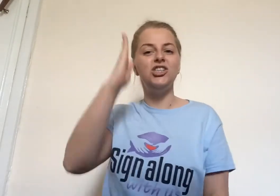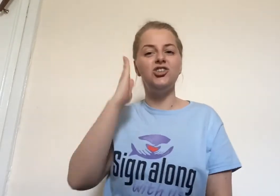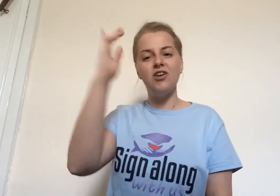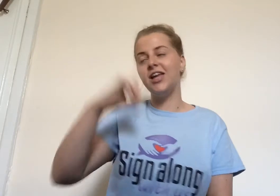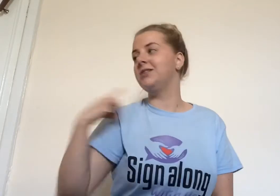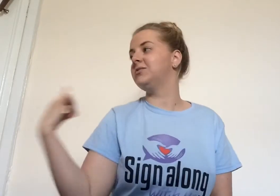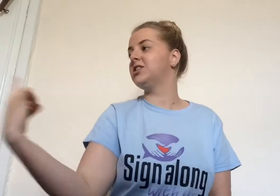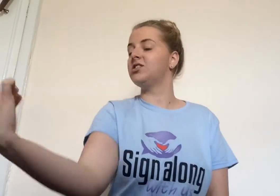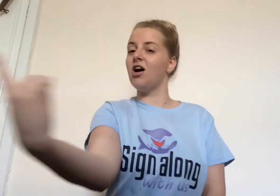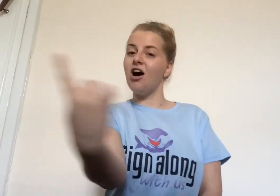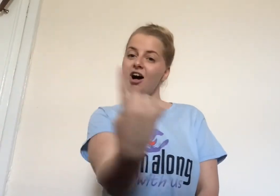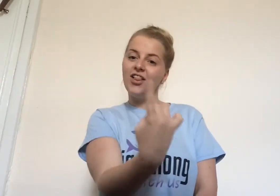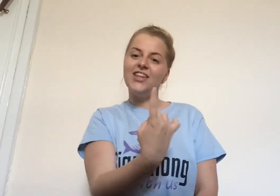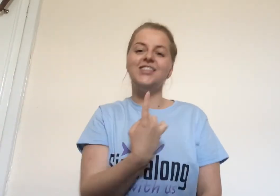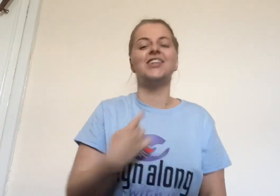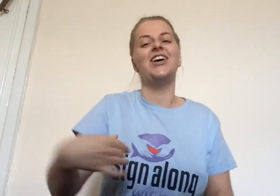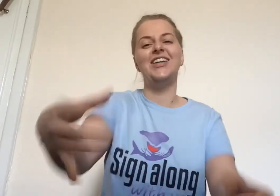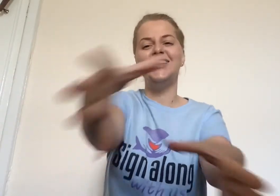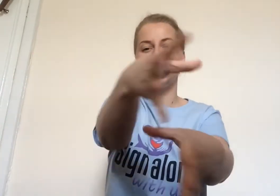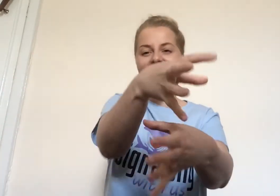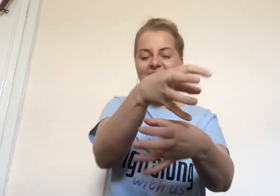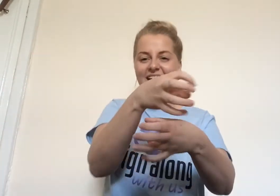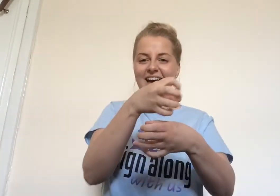dreams is all it's gonna take.